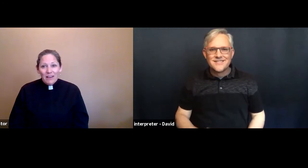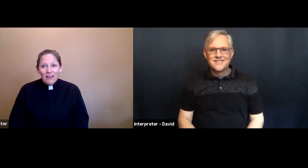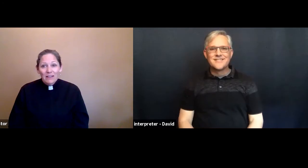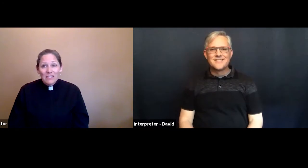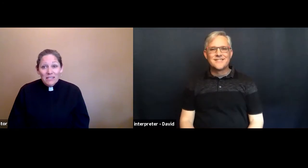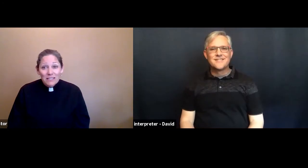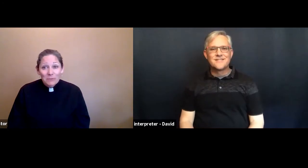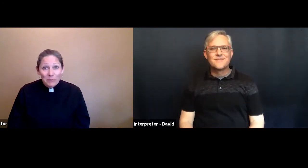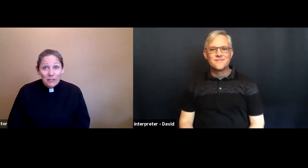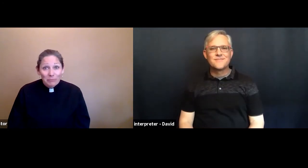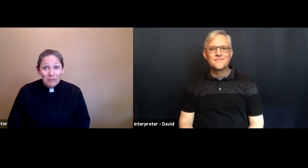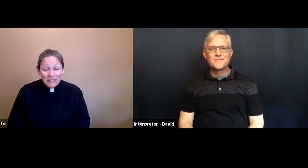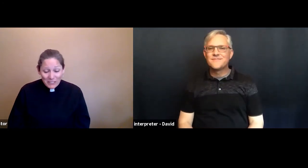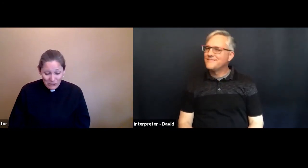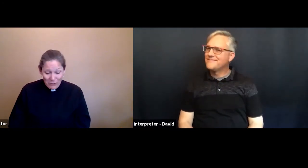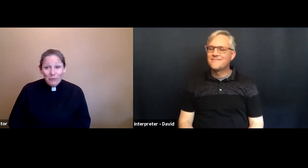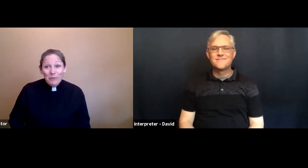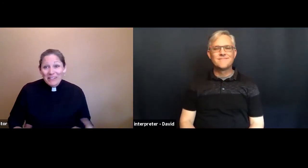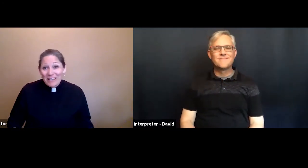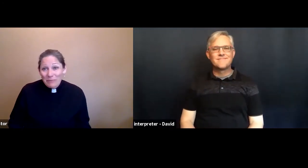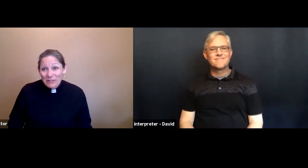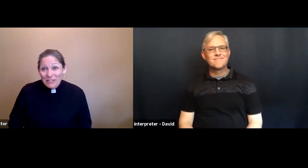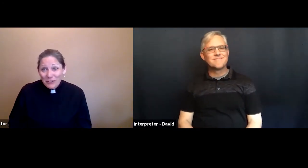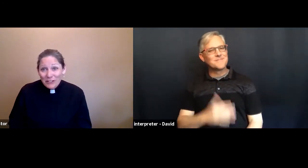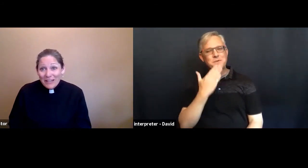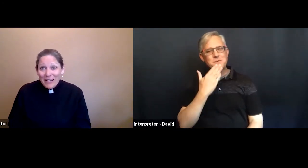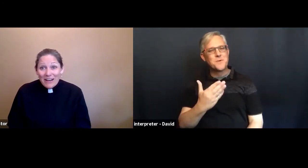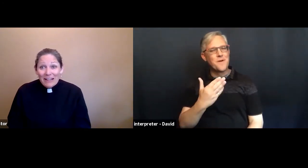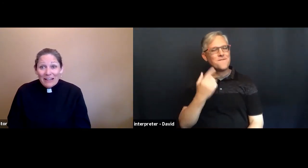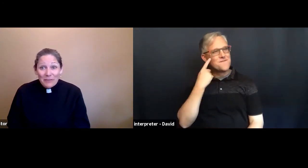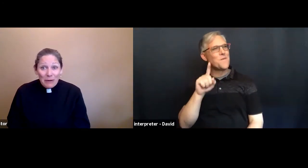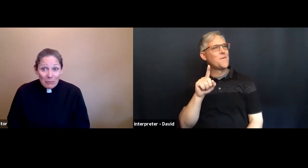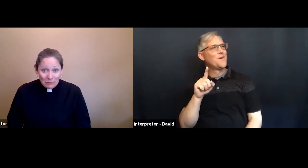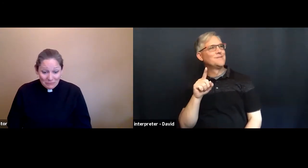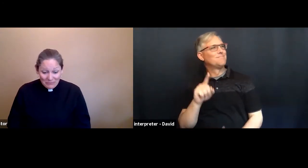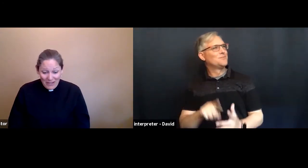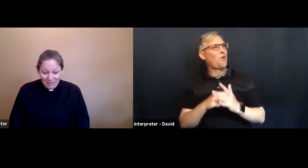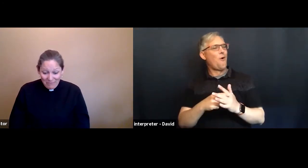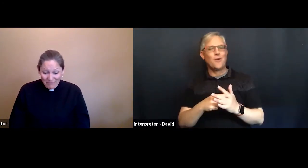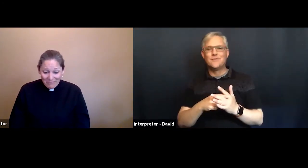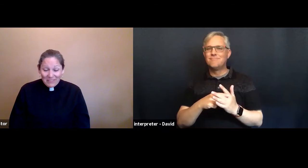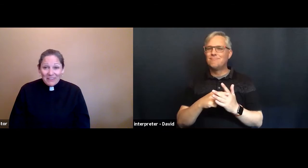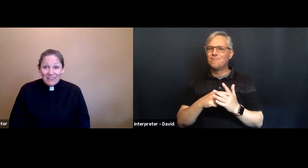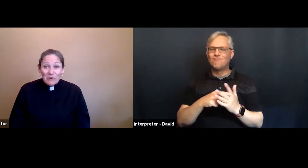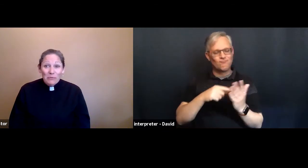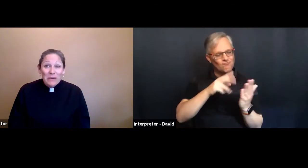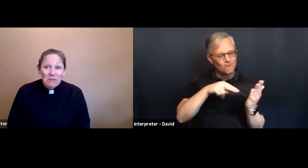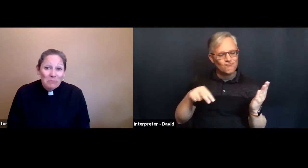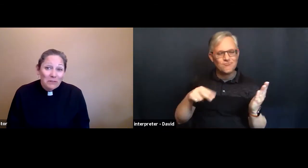I think that's a pretty good place to start when we think about starting the Bible right we people